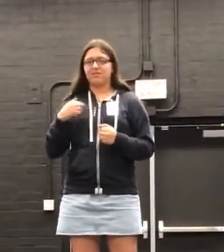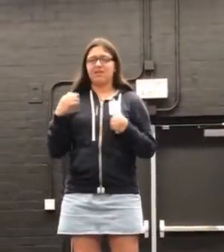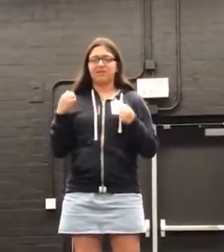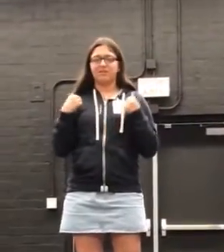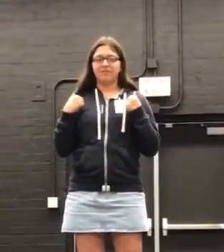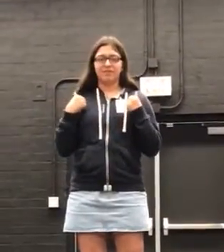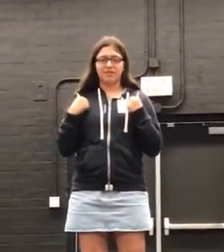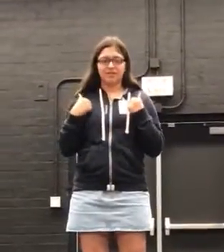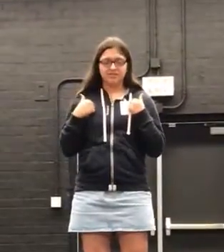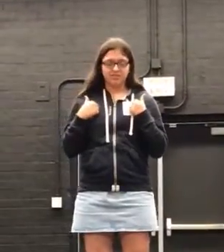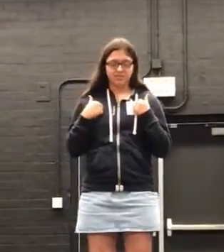survive.